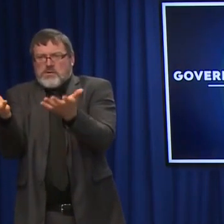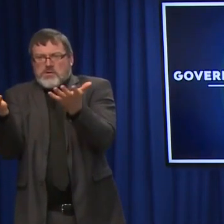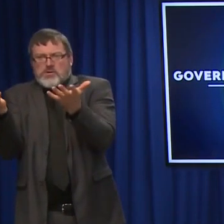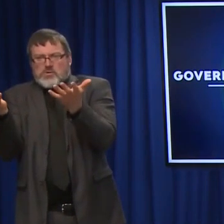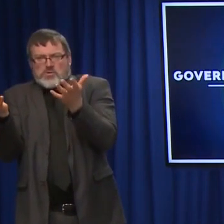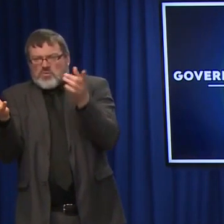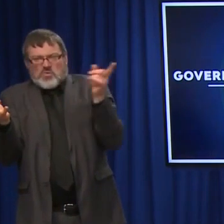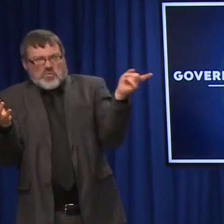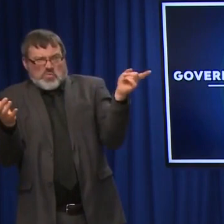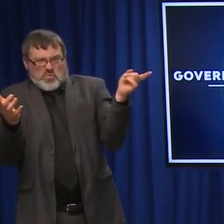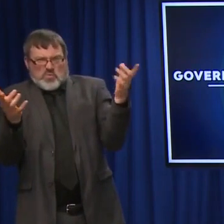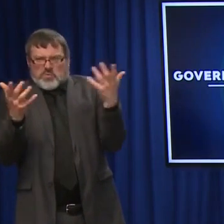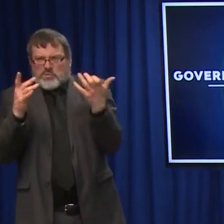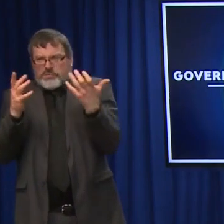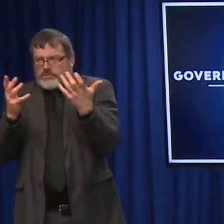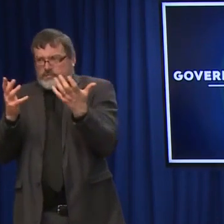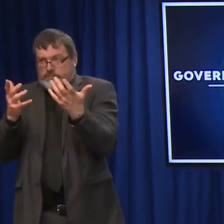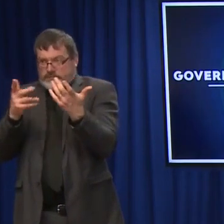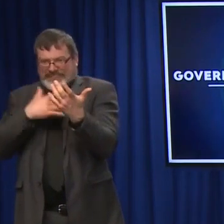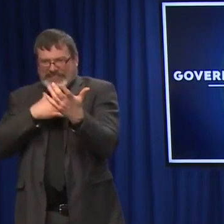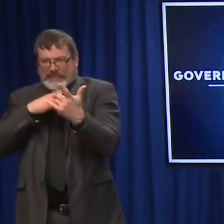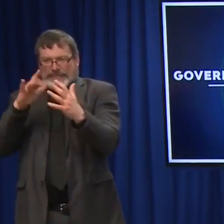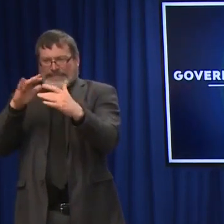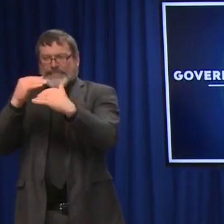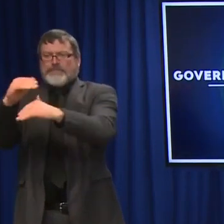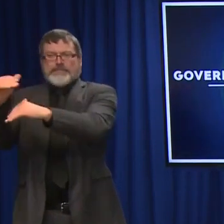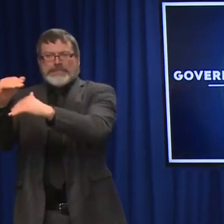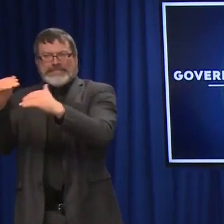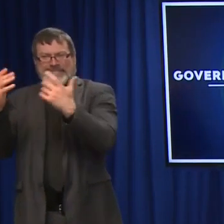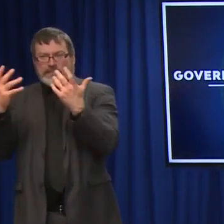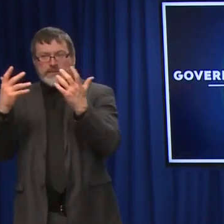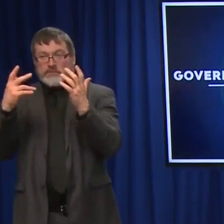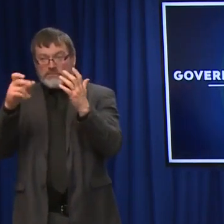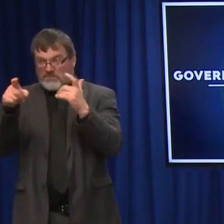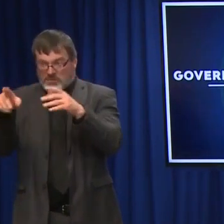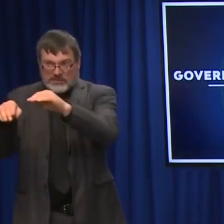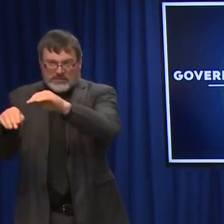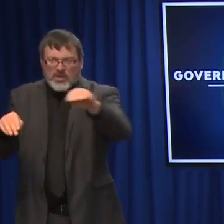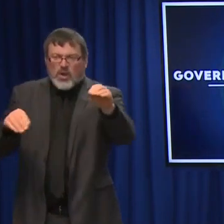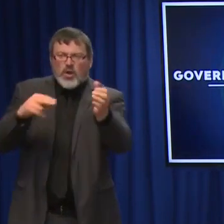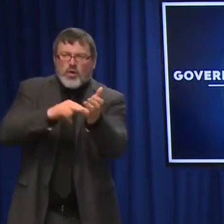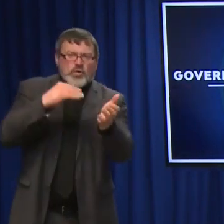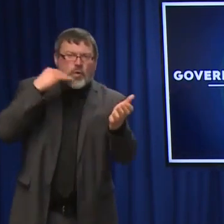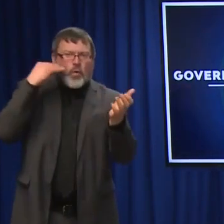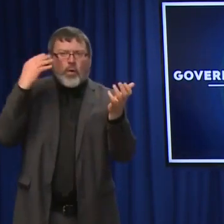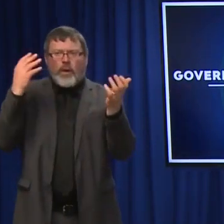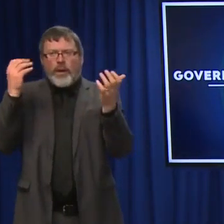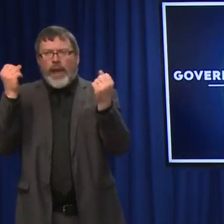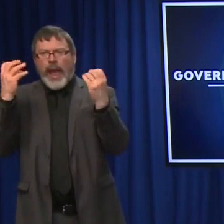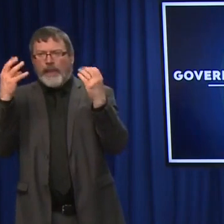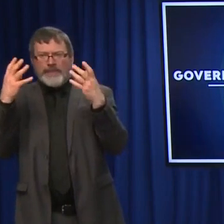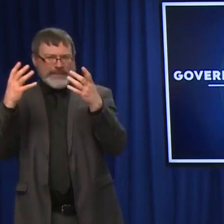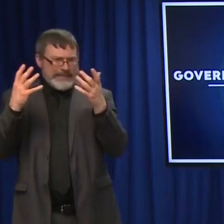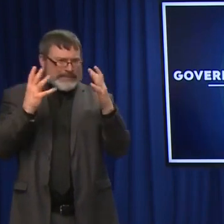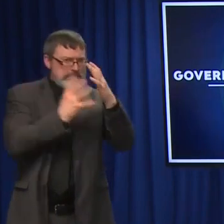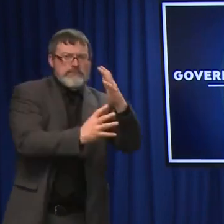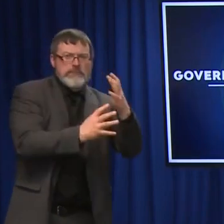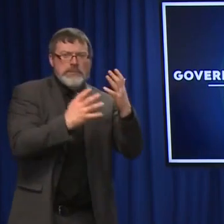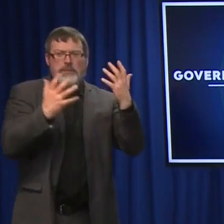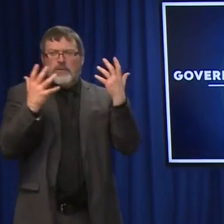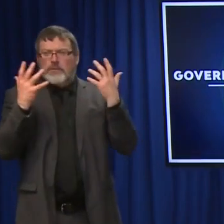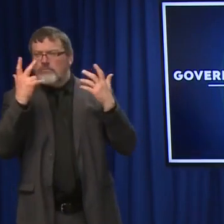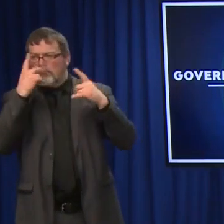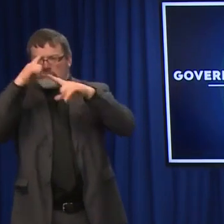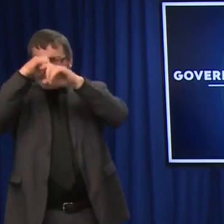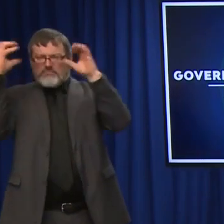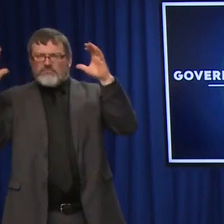What do you think is the maximum? Specifically with the long-term care effort? Yeah. Well, as many folks as we can get out as possible. So, I mean, what really happens